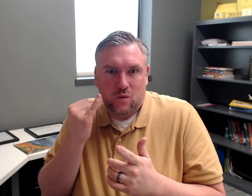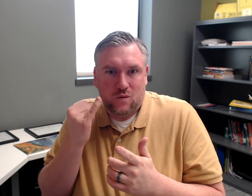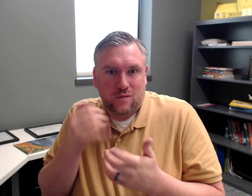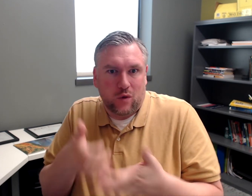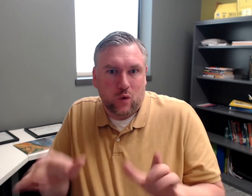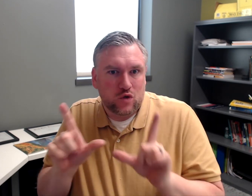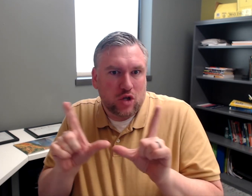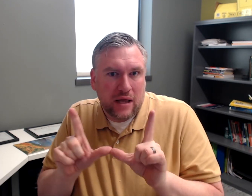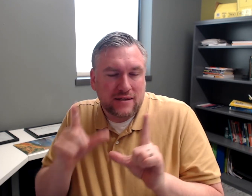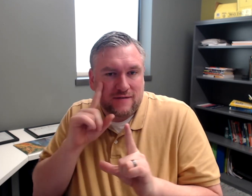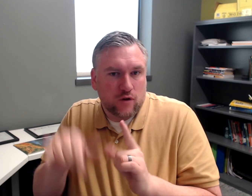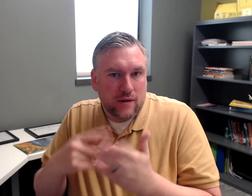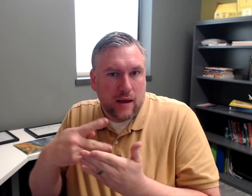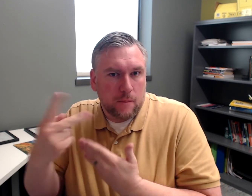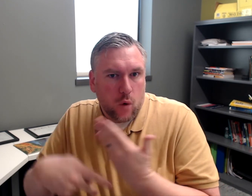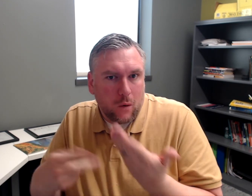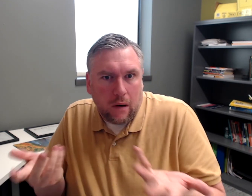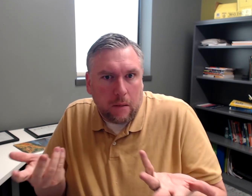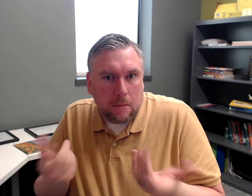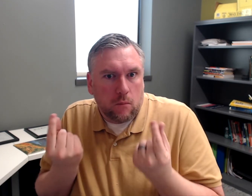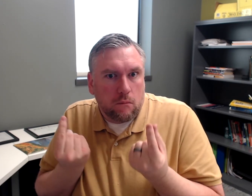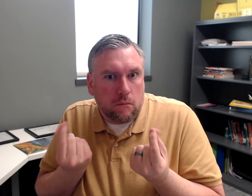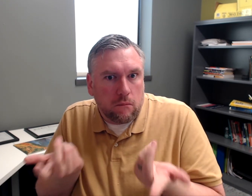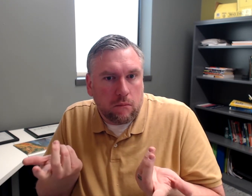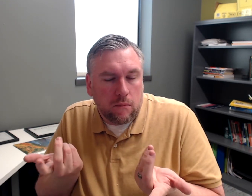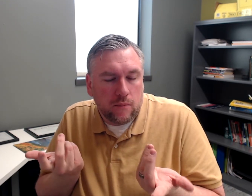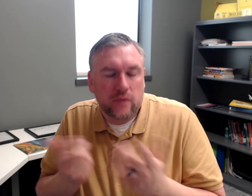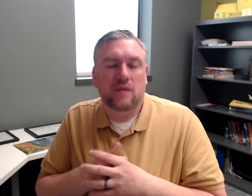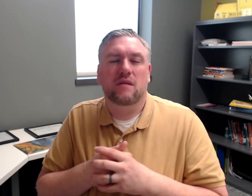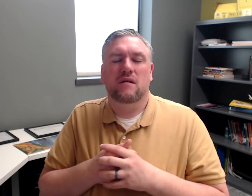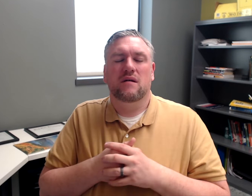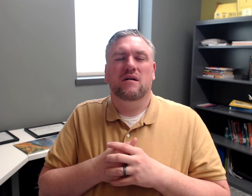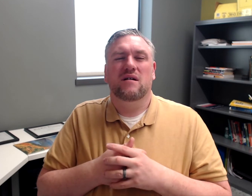success, because what if you lose the license for that program? What are you going to do?